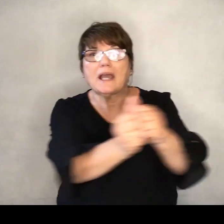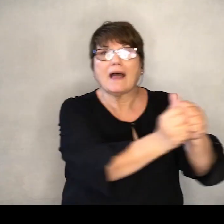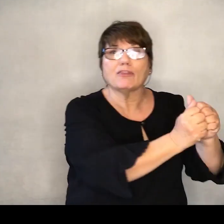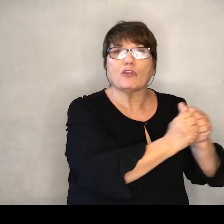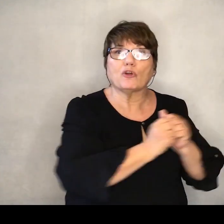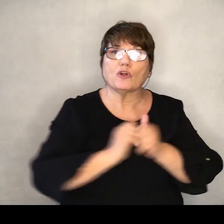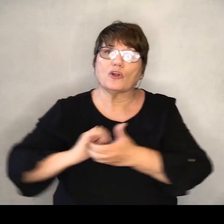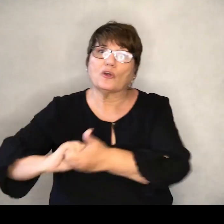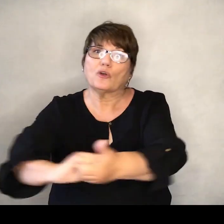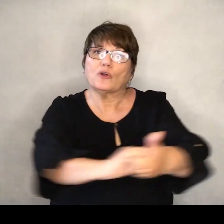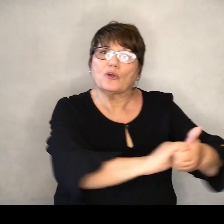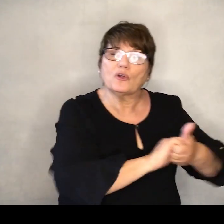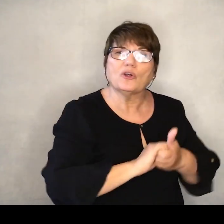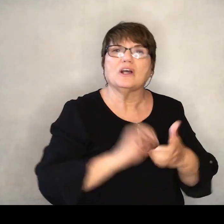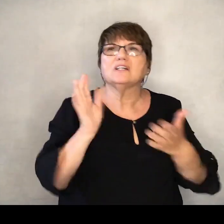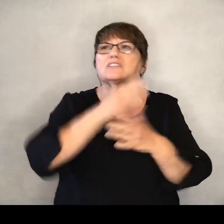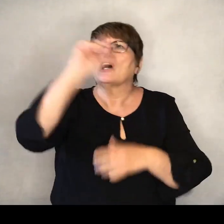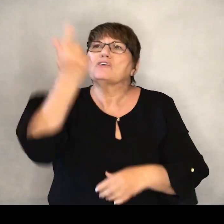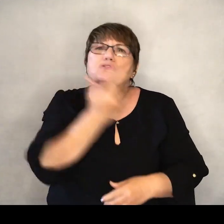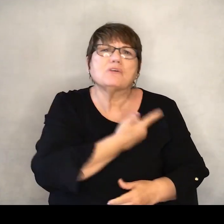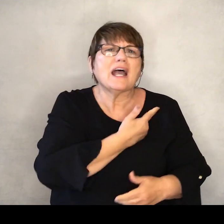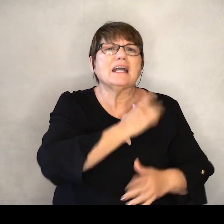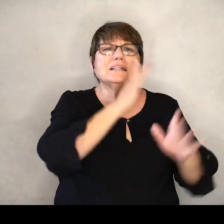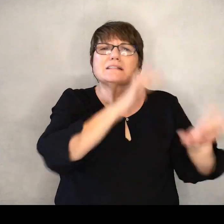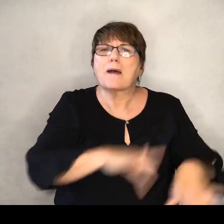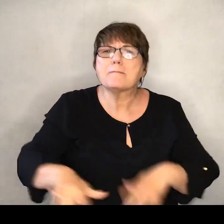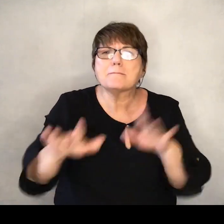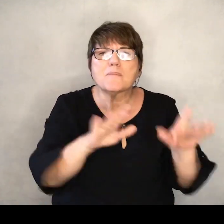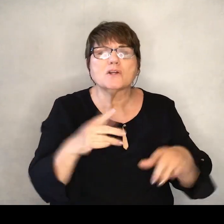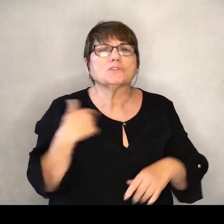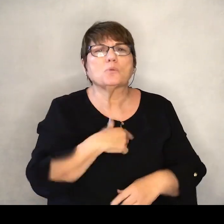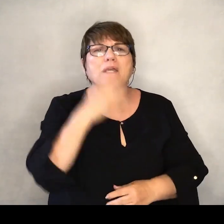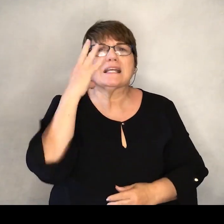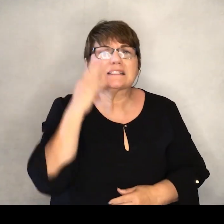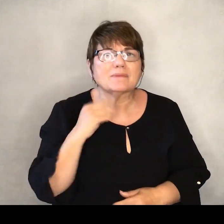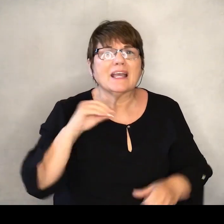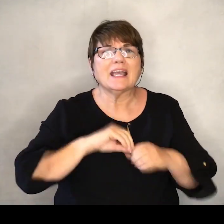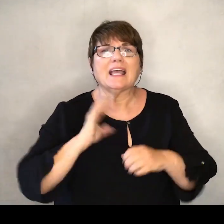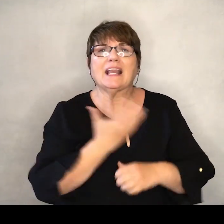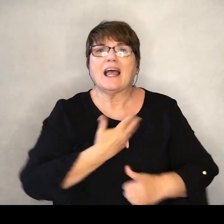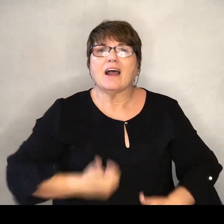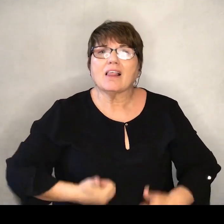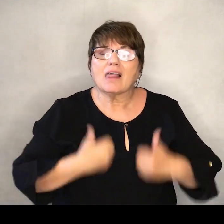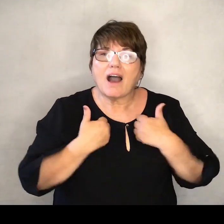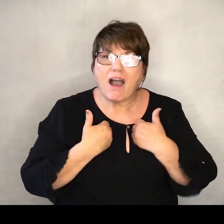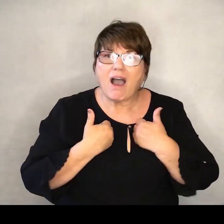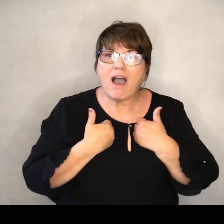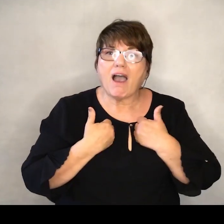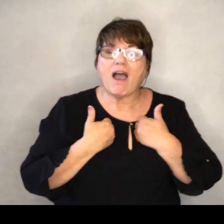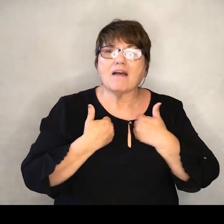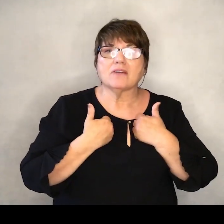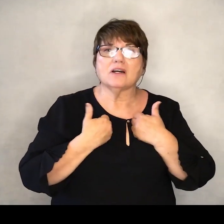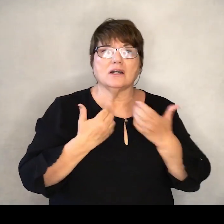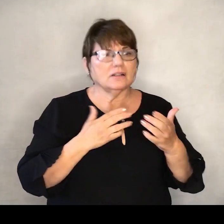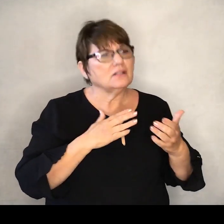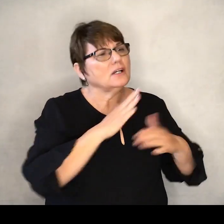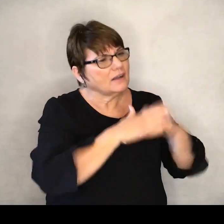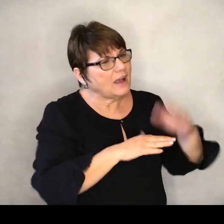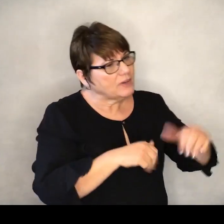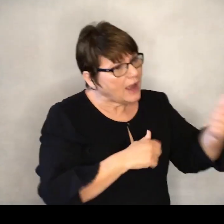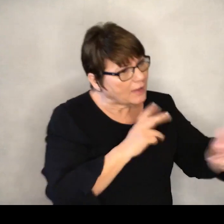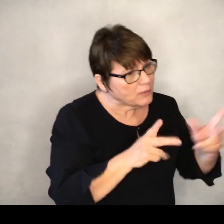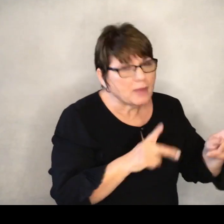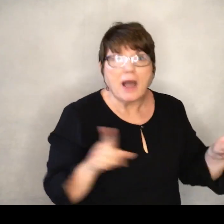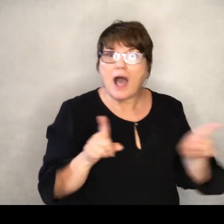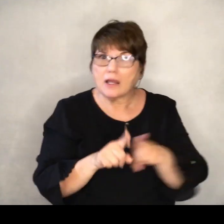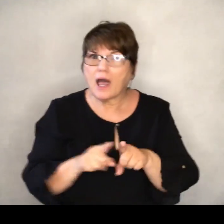Share the grace and the mercy we have experienced in our lives. Assure others. Just like God did